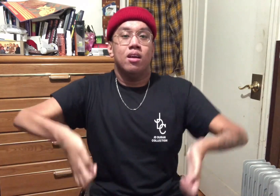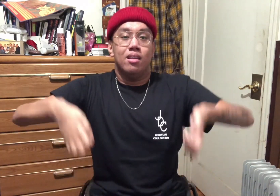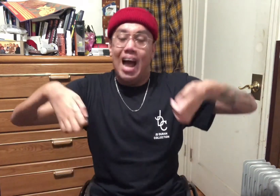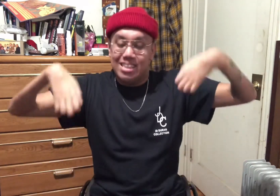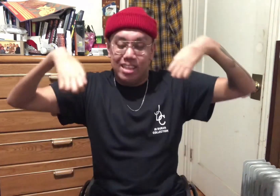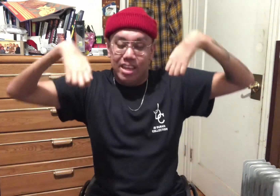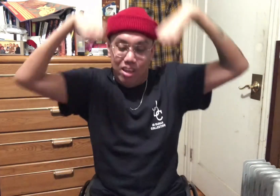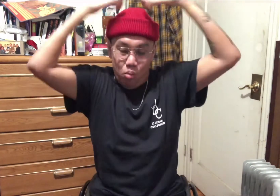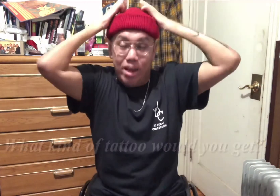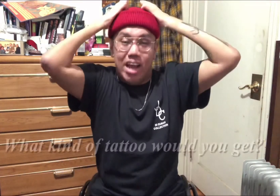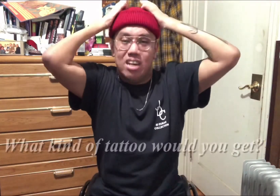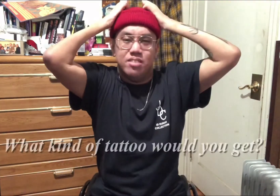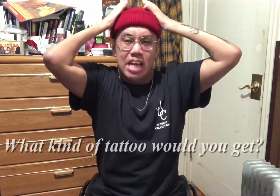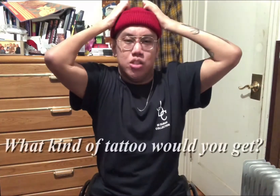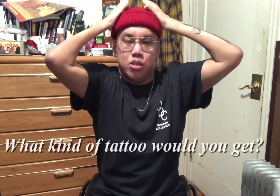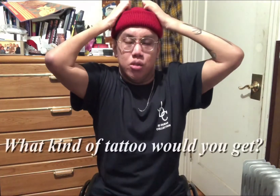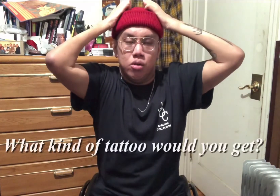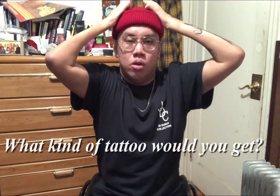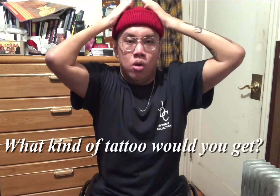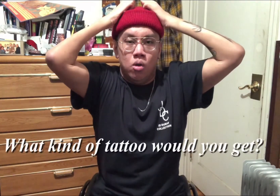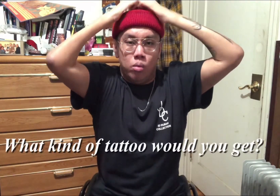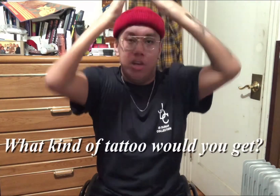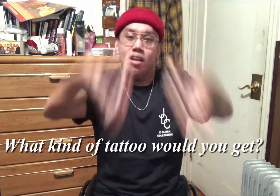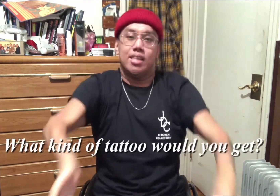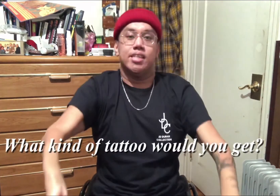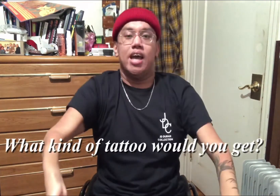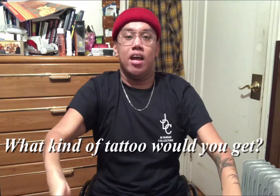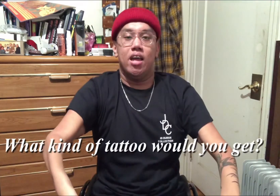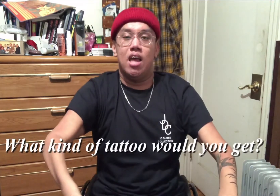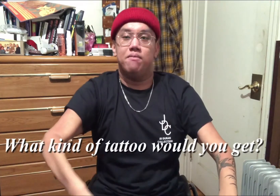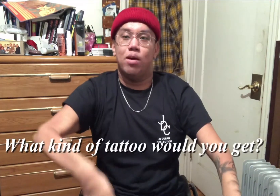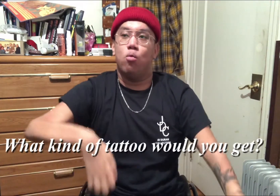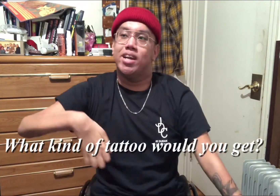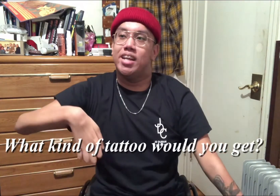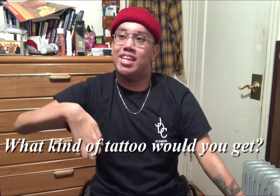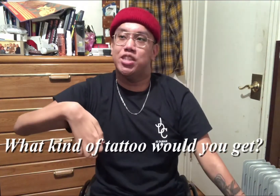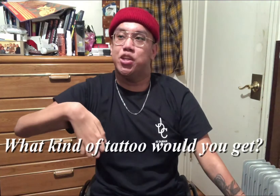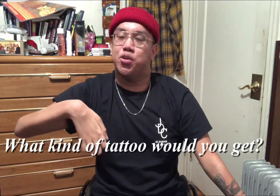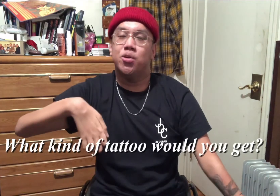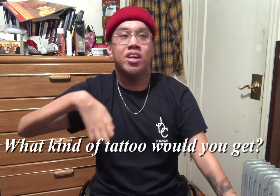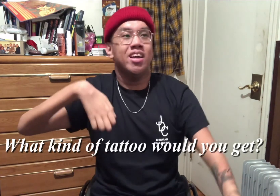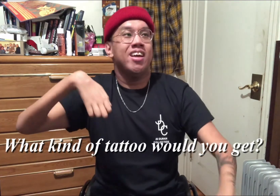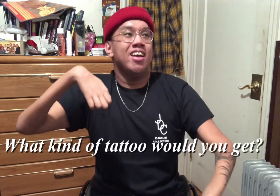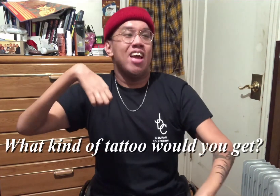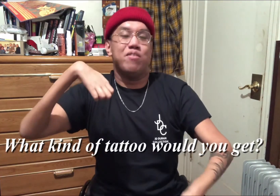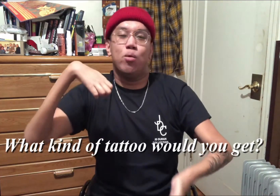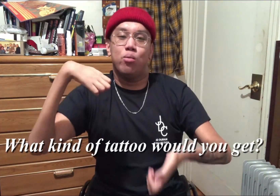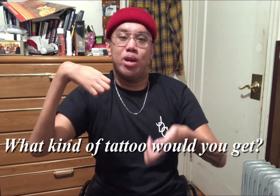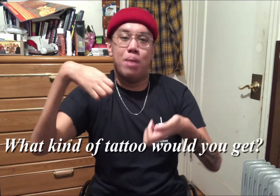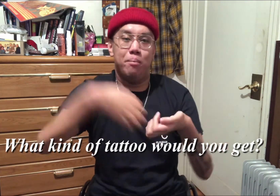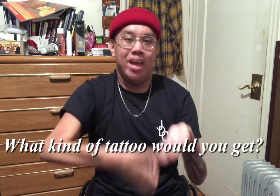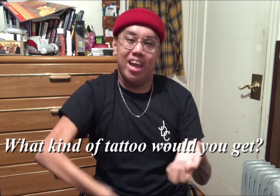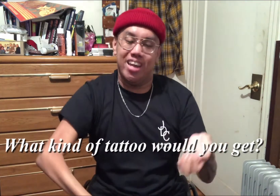Lastly, what kind of tattoo would y'all like to get if it weren't an issue, if you weren't worried about pain,